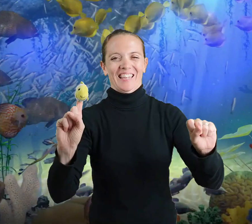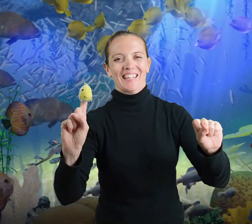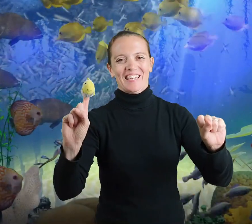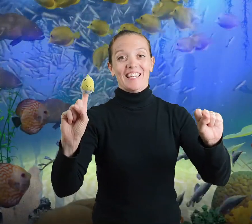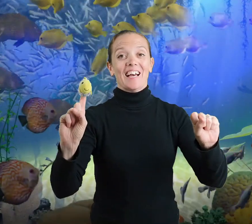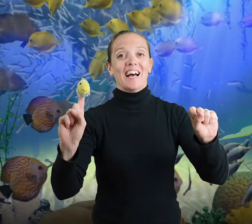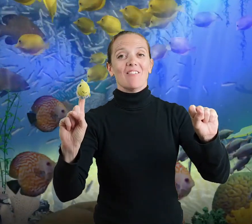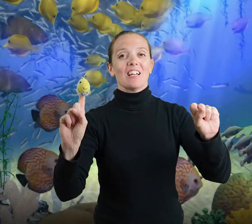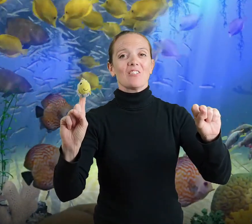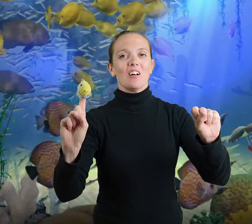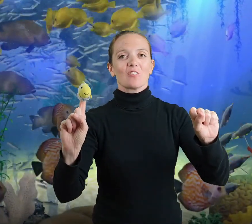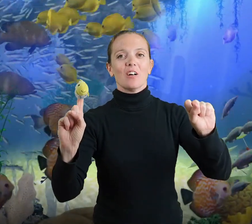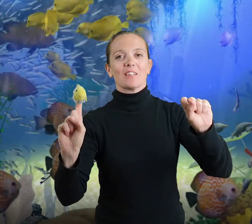Have a little dance first.